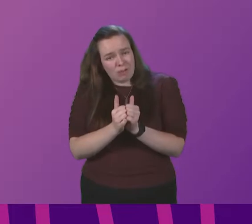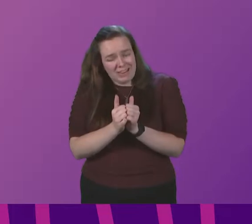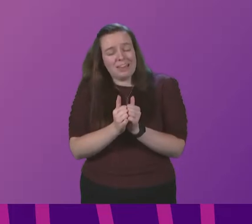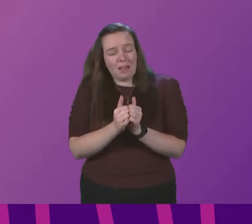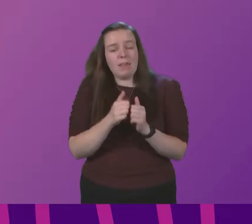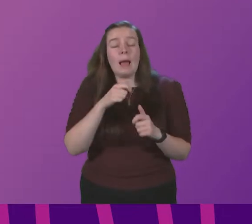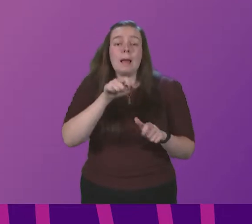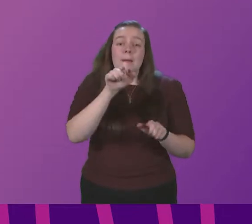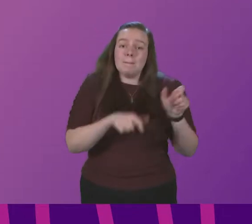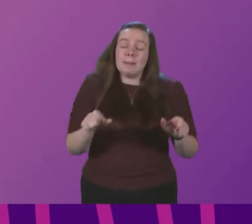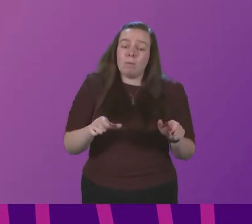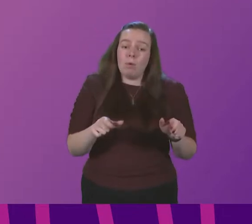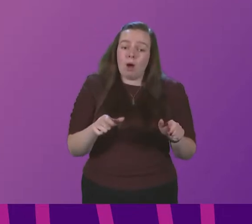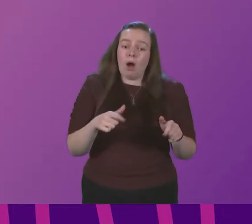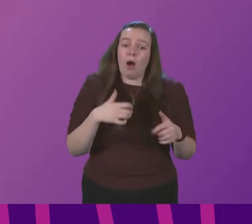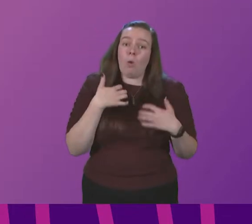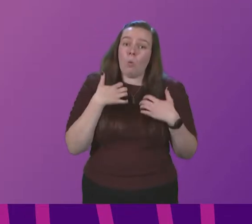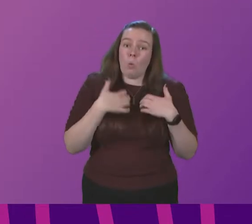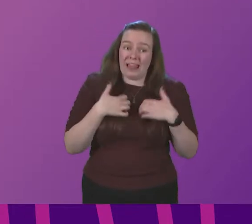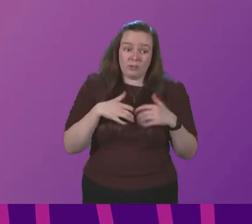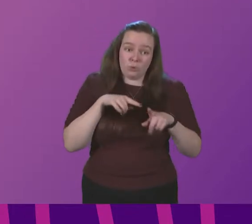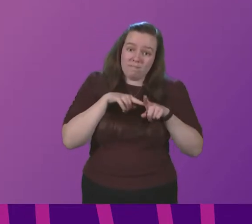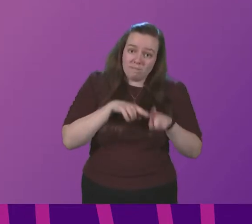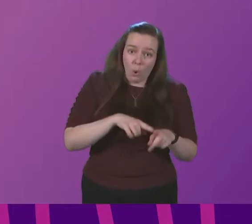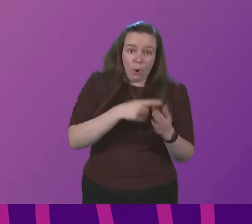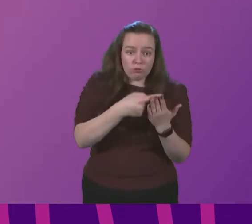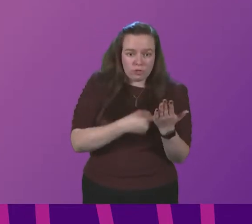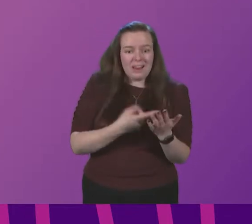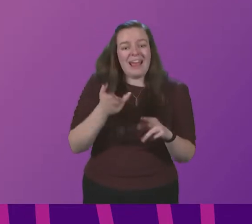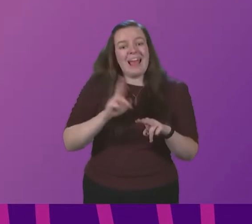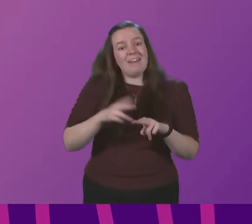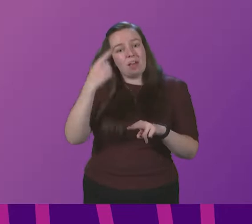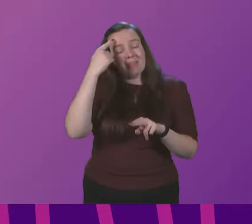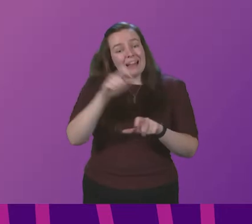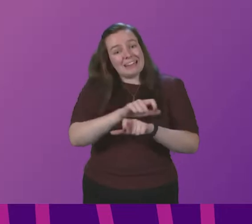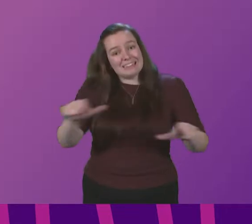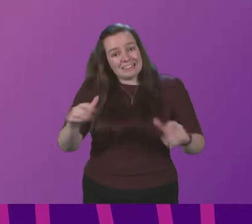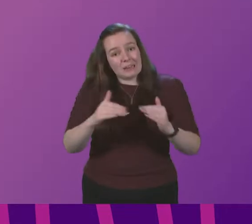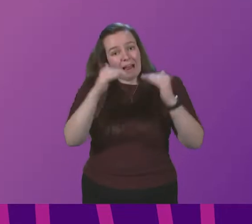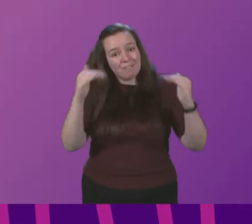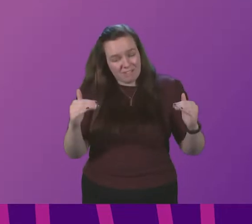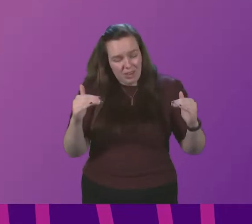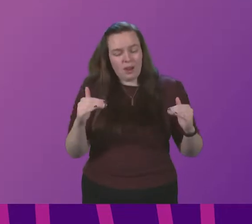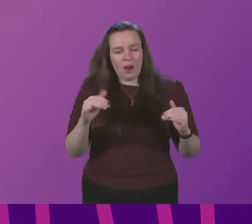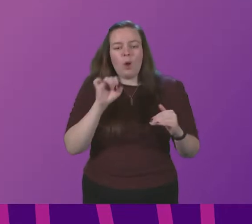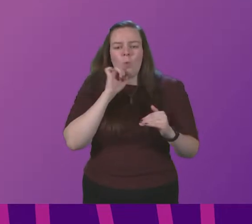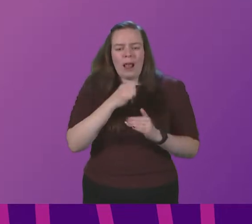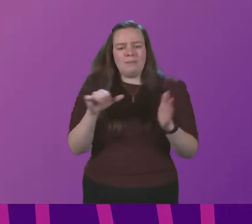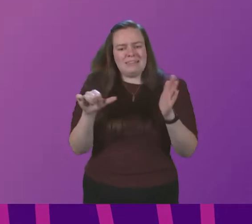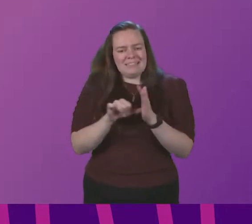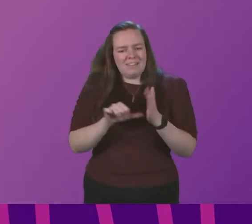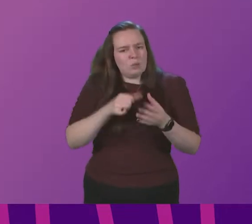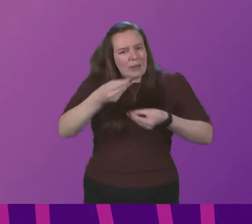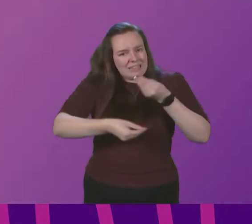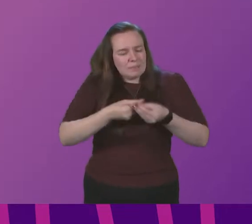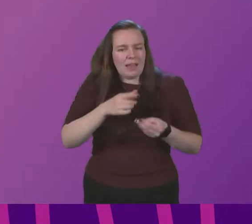people are willing to comply with restrictions when they think they are consistent and fair and it's going to be difficult to explain